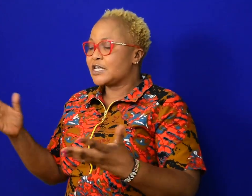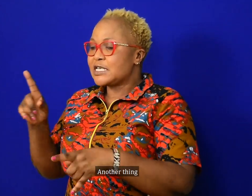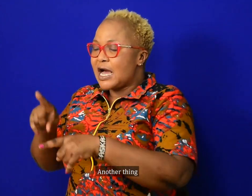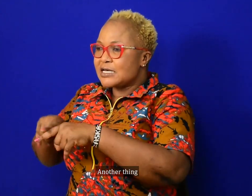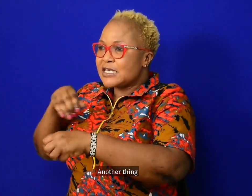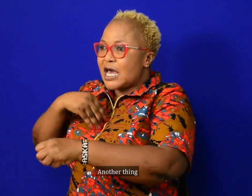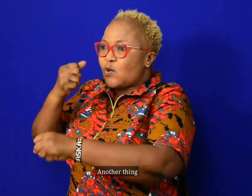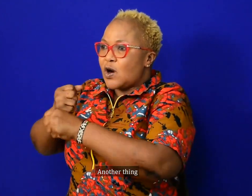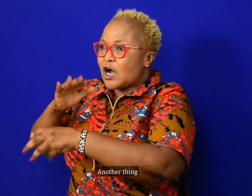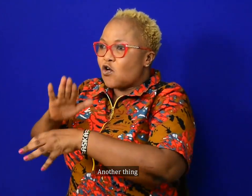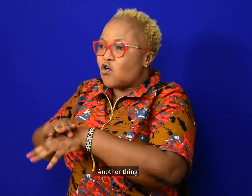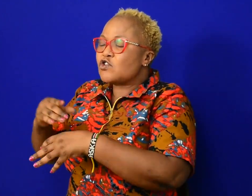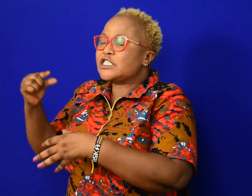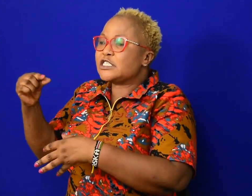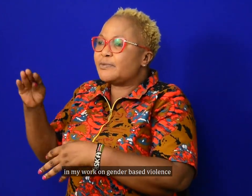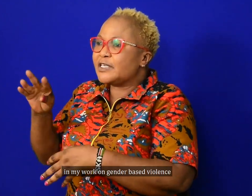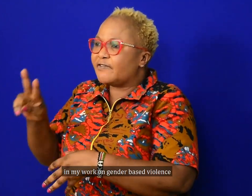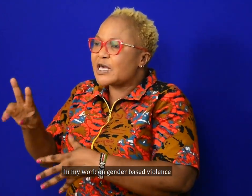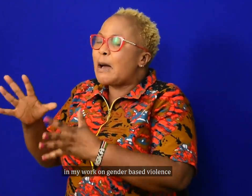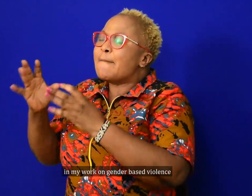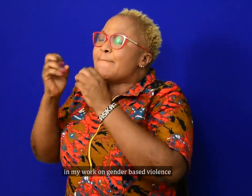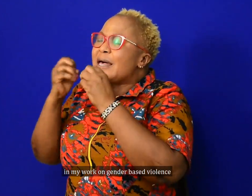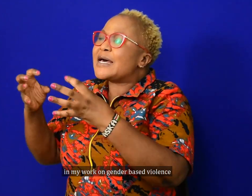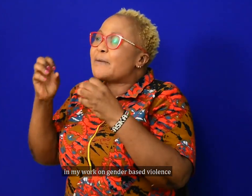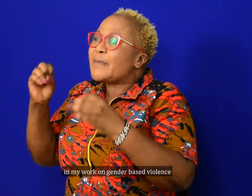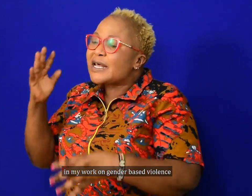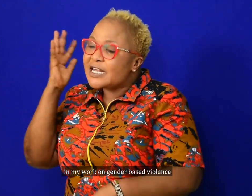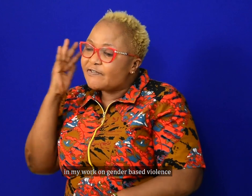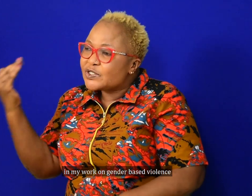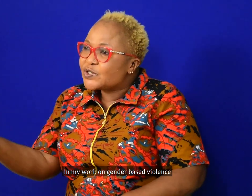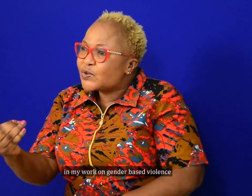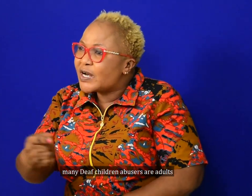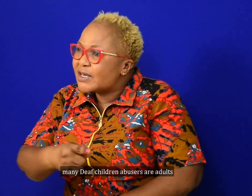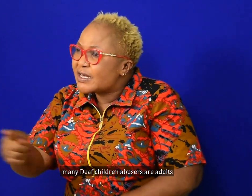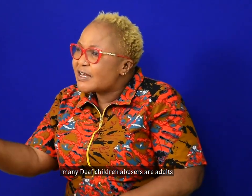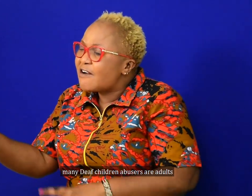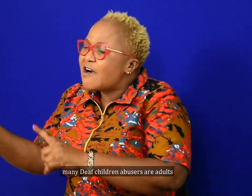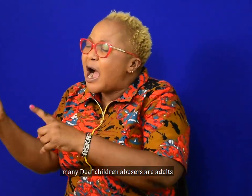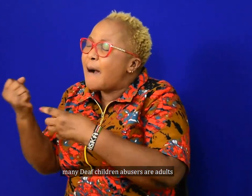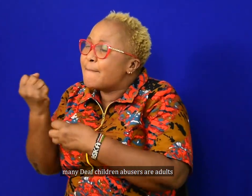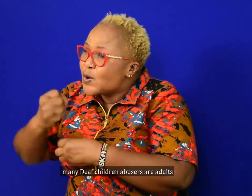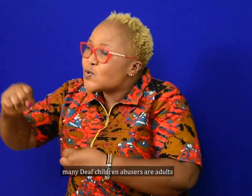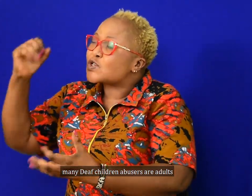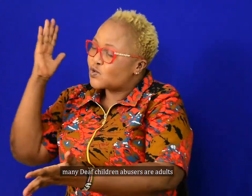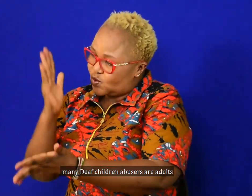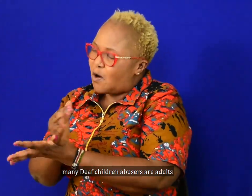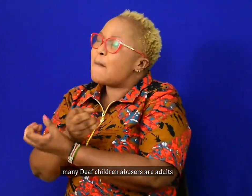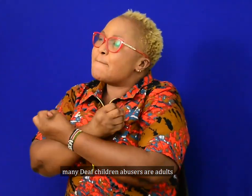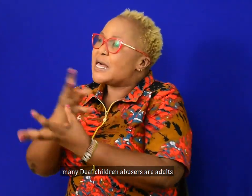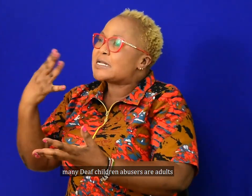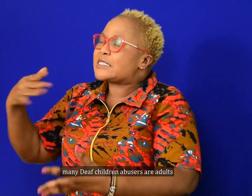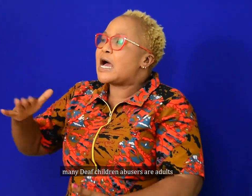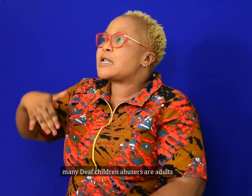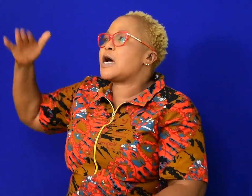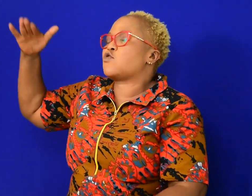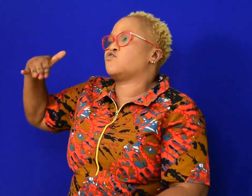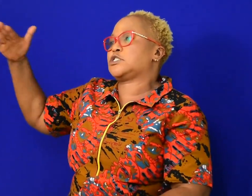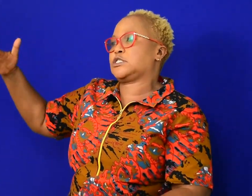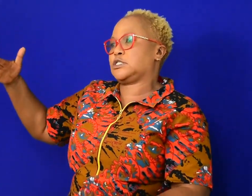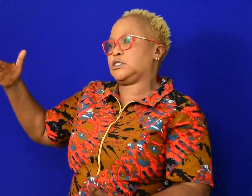Another thing, in my work on gender-based violence, many deaf children abusers are adults. They are